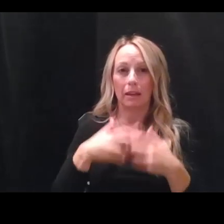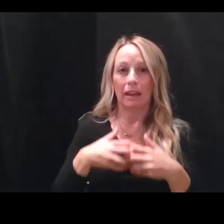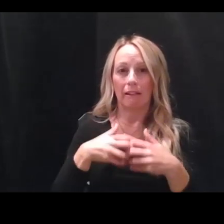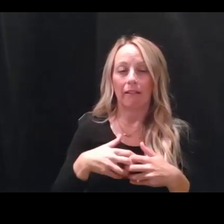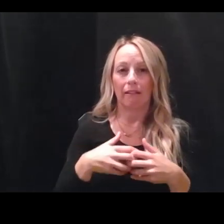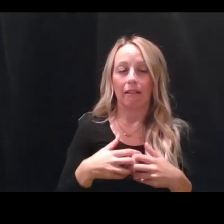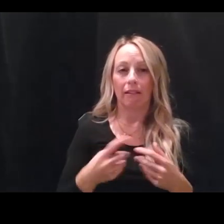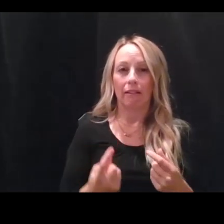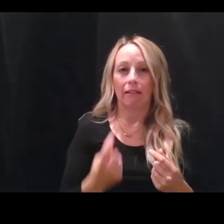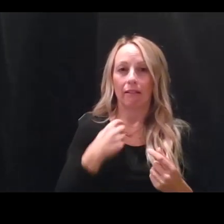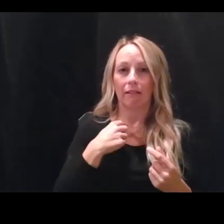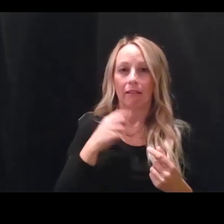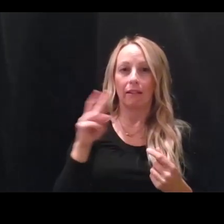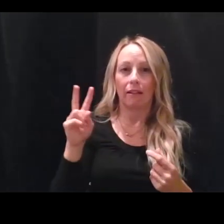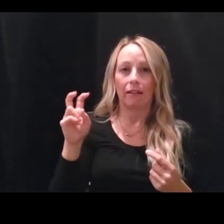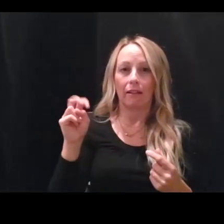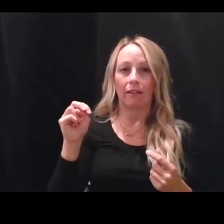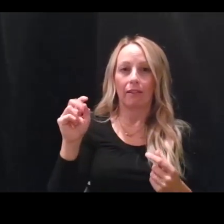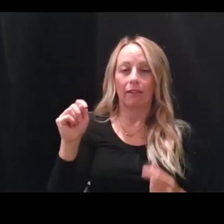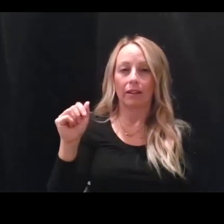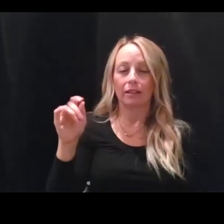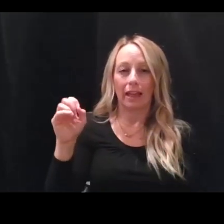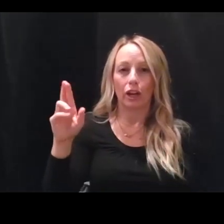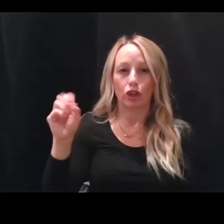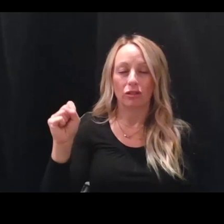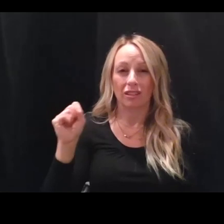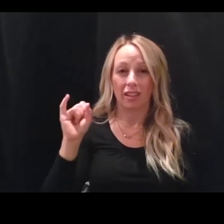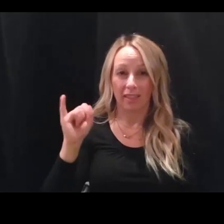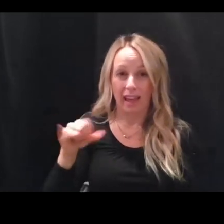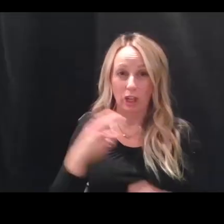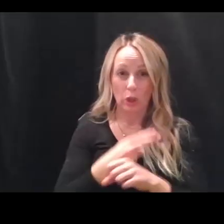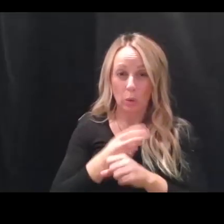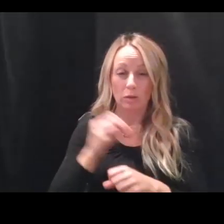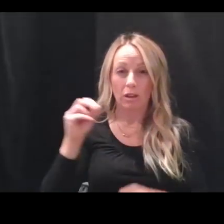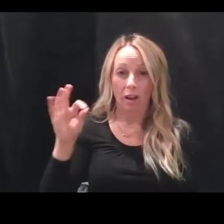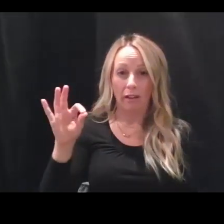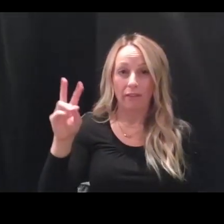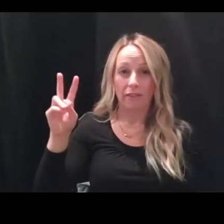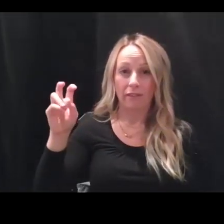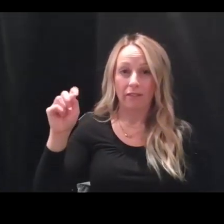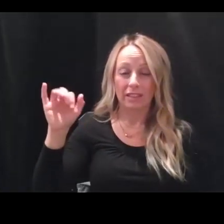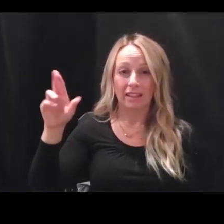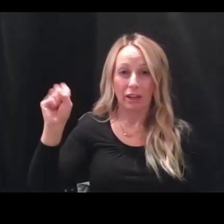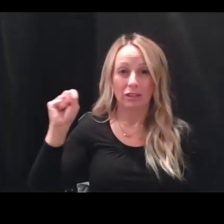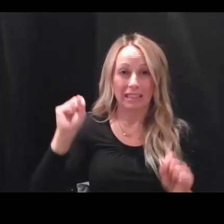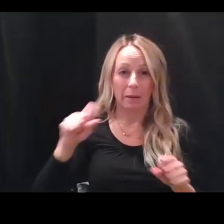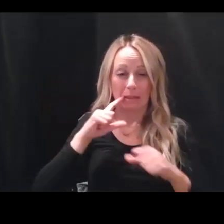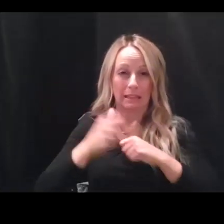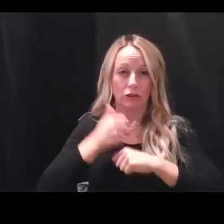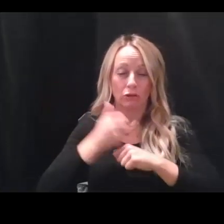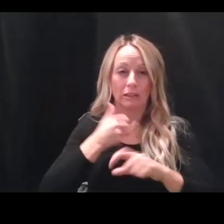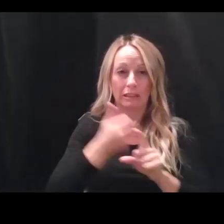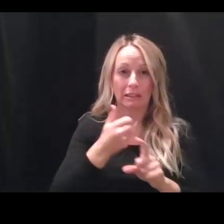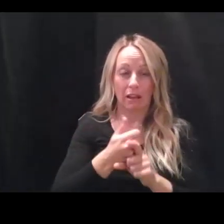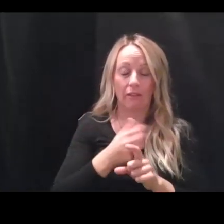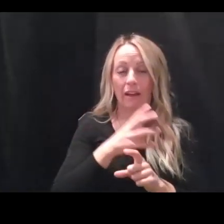has its own set of very serious, uh, complications, uh, things as simple as how to position a patient when